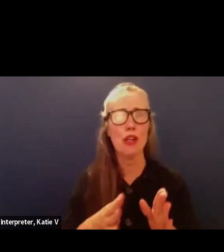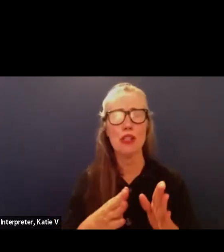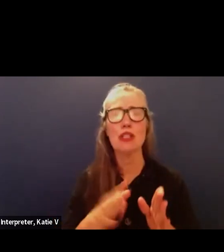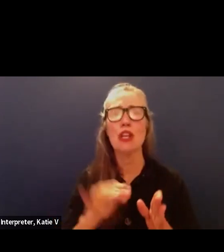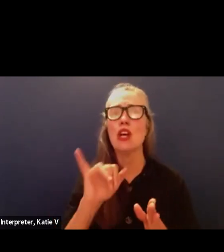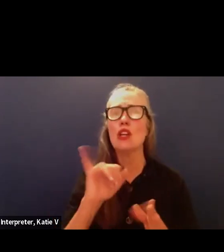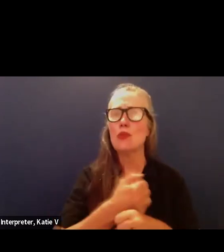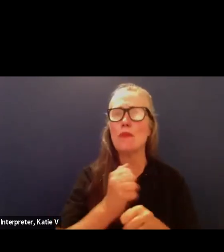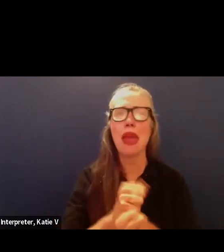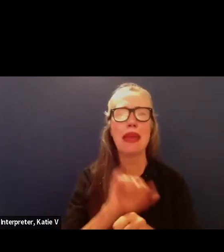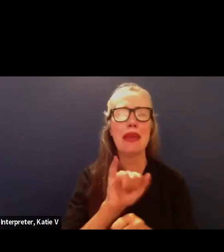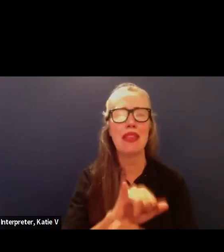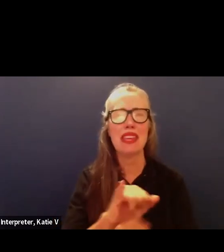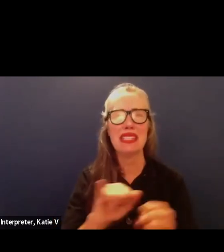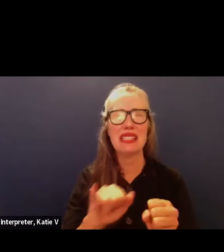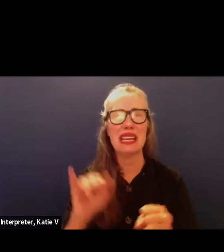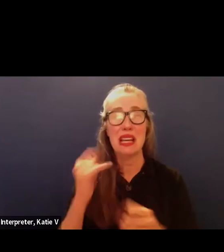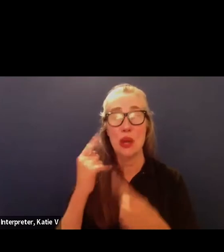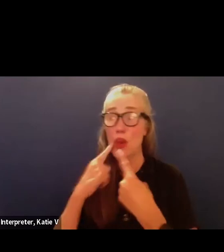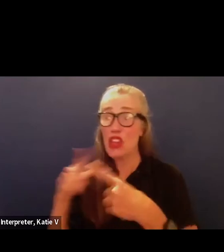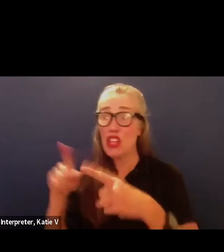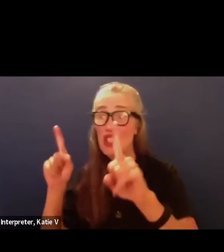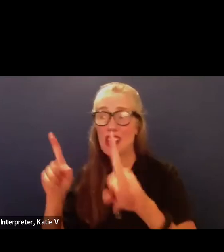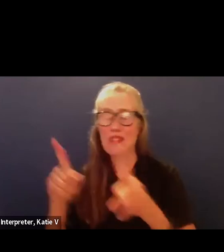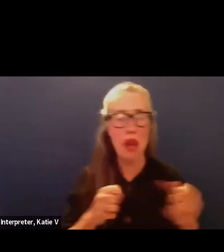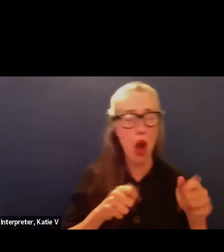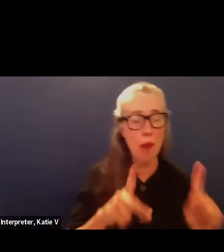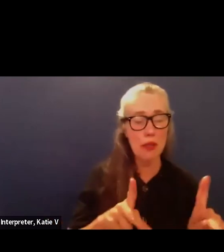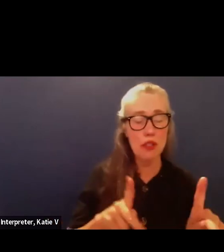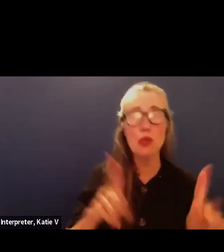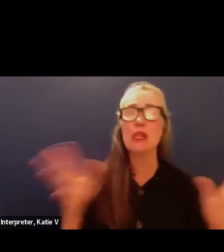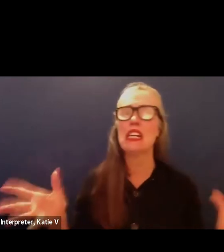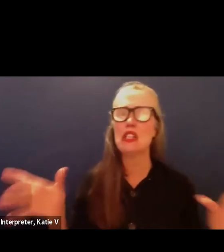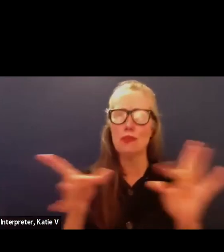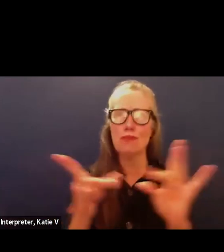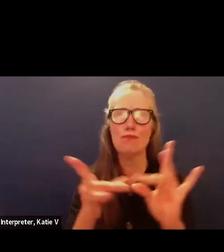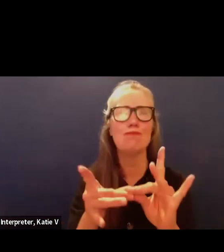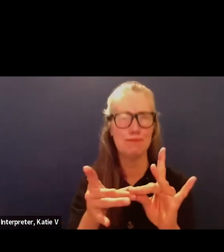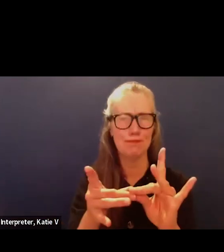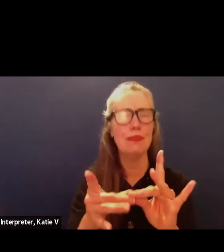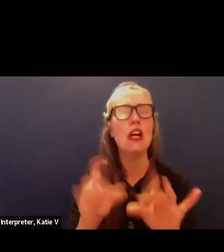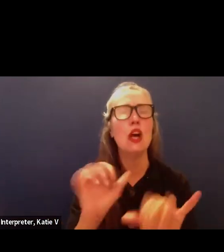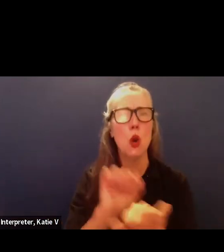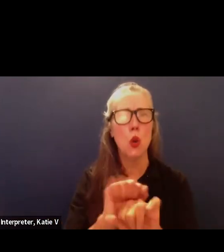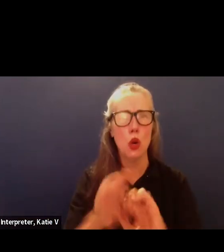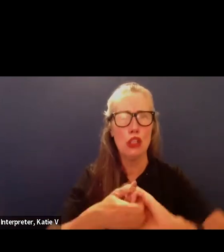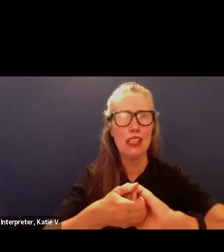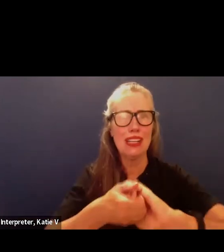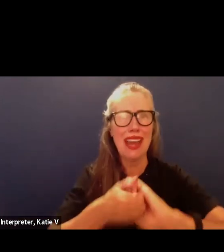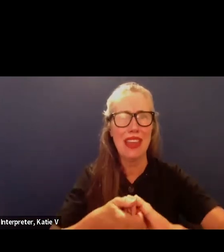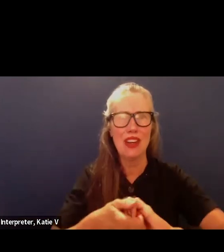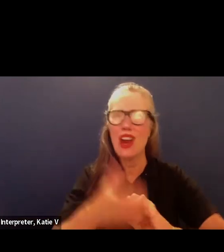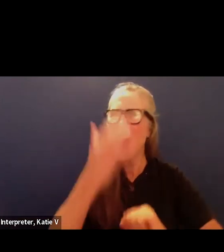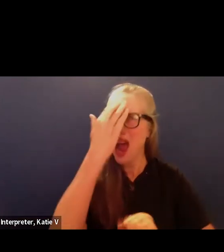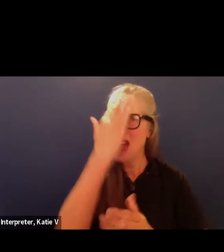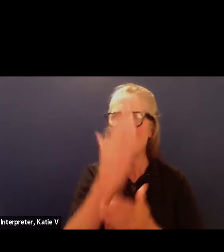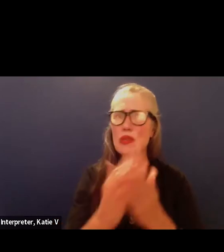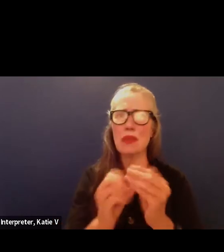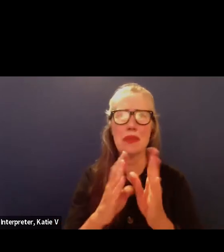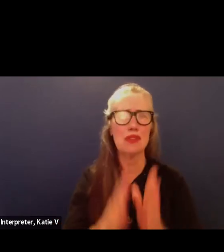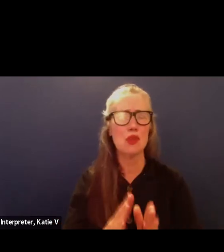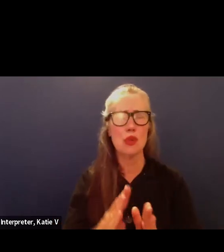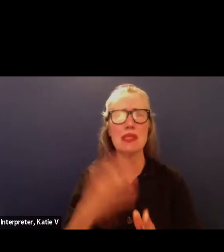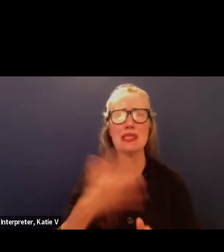and opportunity gap to meet the needs of all students i know firsthand some of the challenges that our students face in education